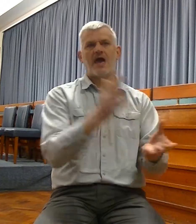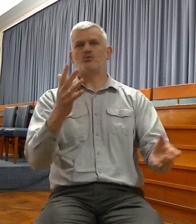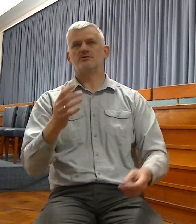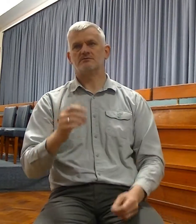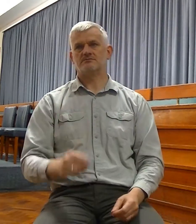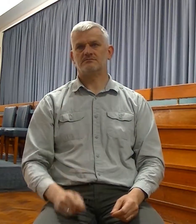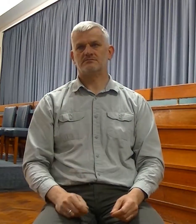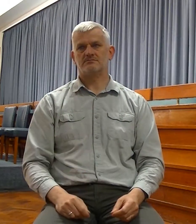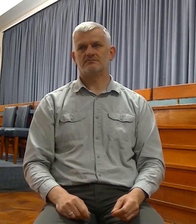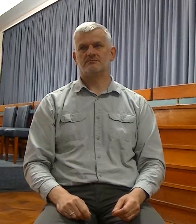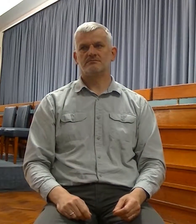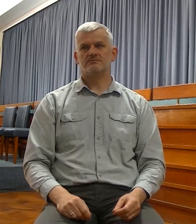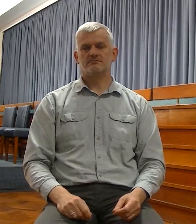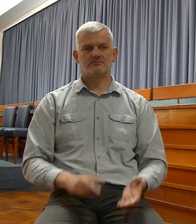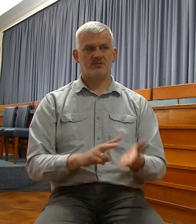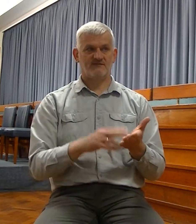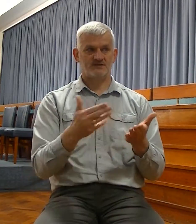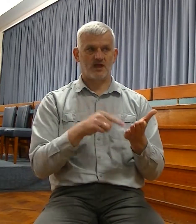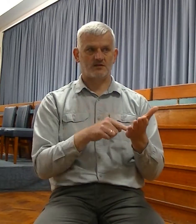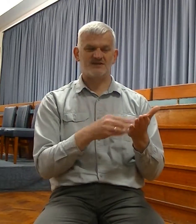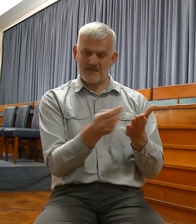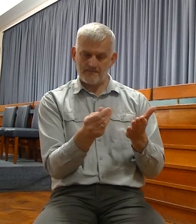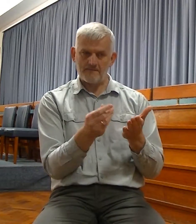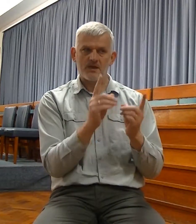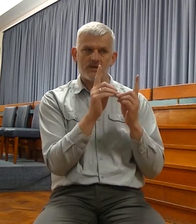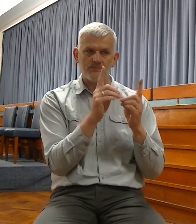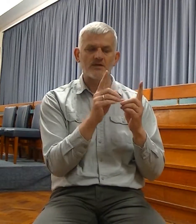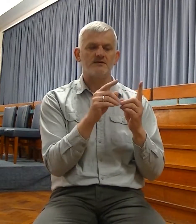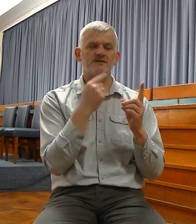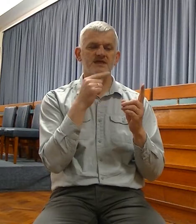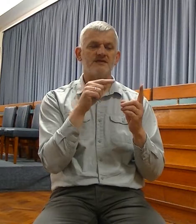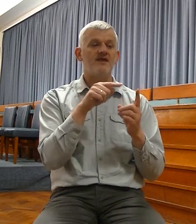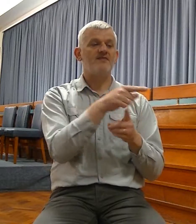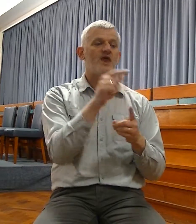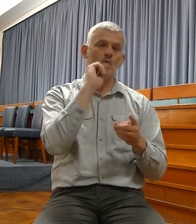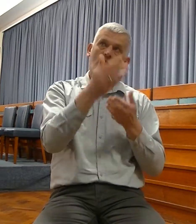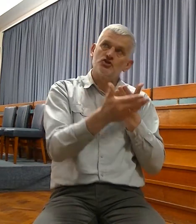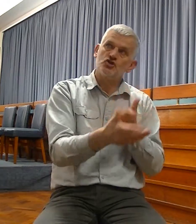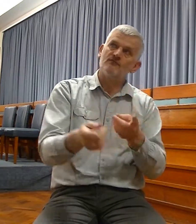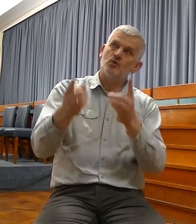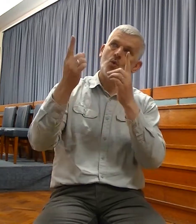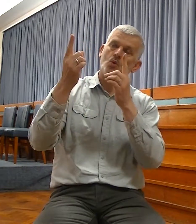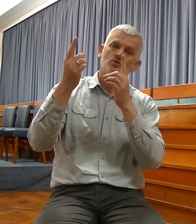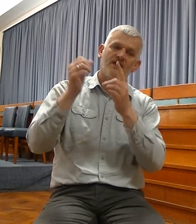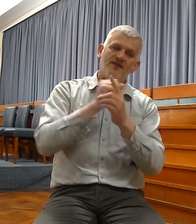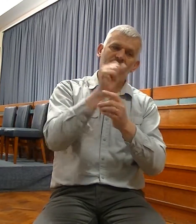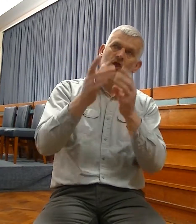anyway, but they shall serve the Lord their God, and David their King, whom I will raise up unto them.